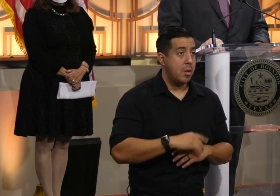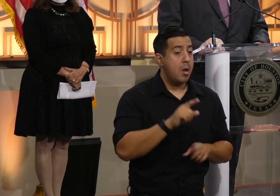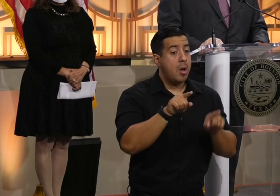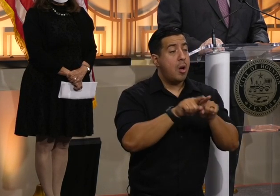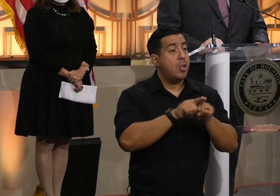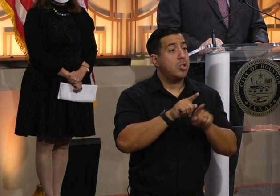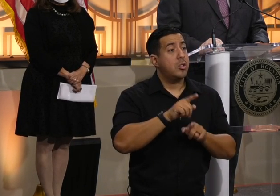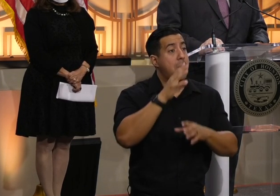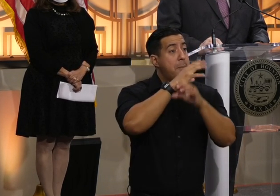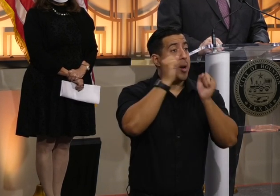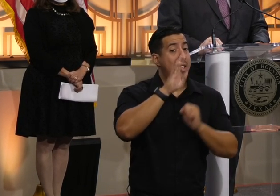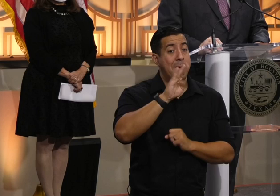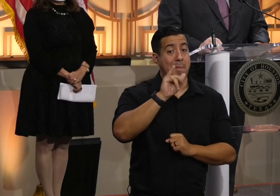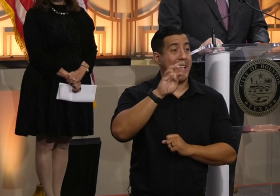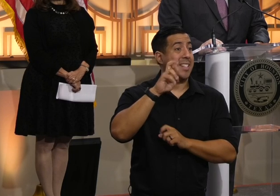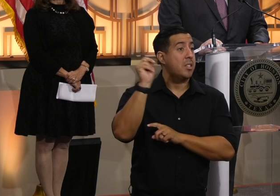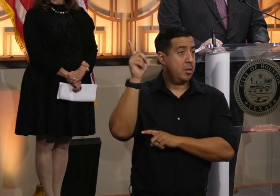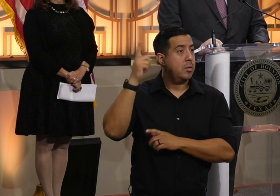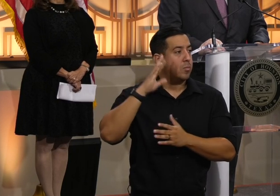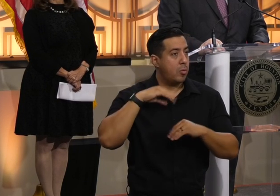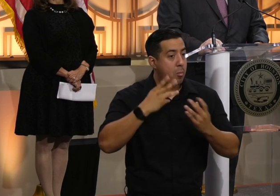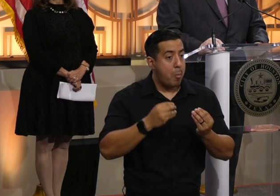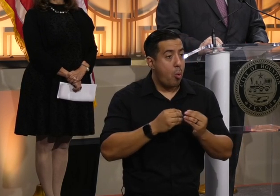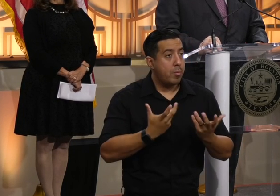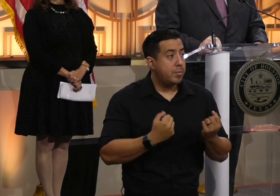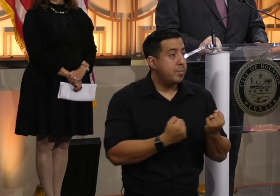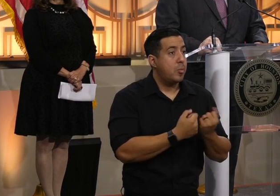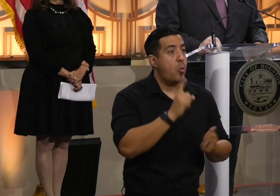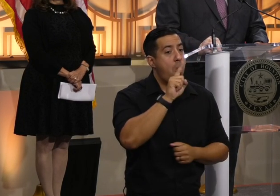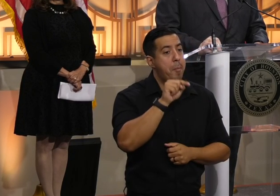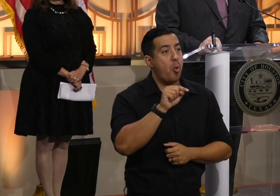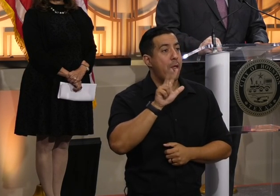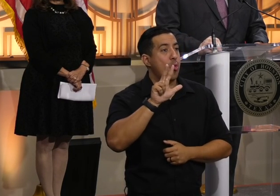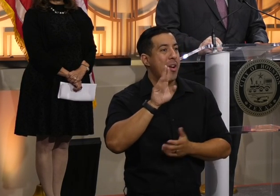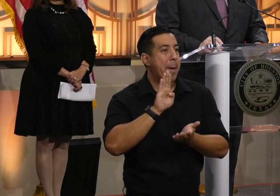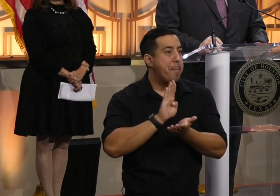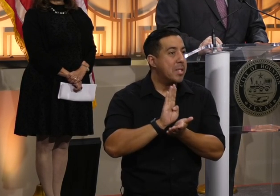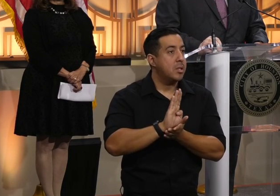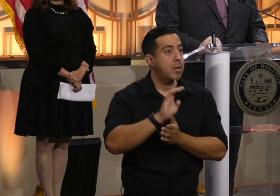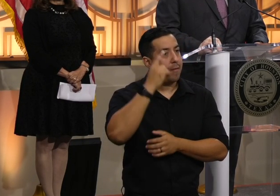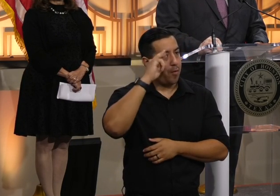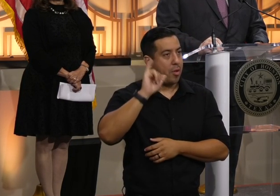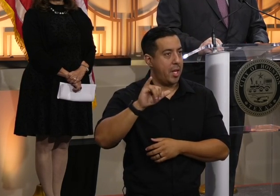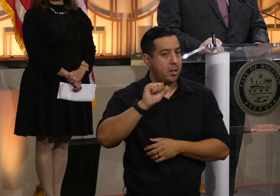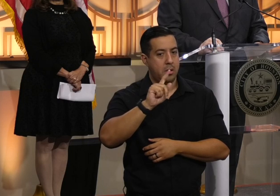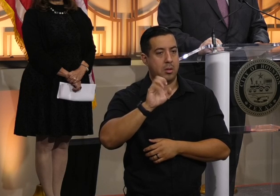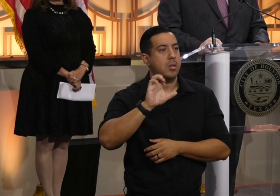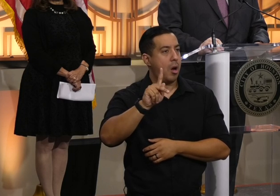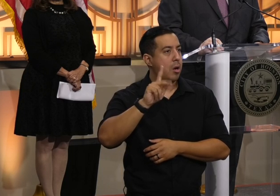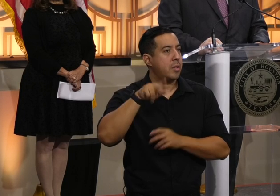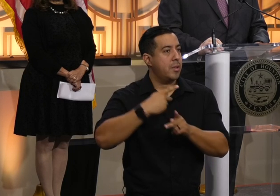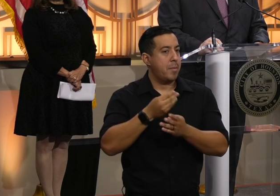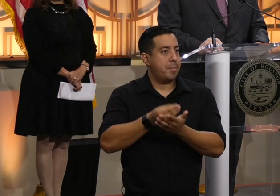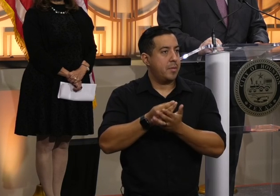took a step further in supporting our Afghan allies by including a $1.3 billion to the stopgap funding bill that will go towards providing